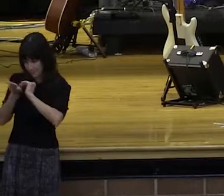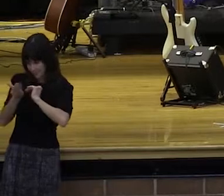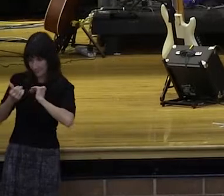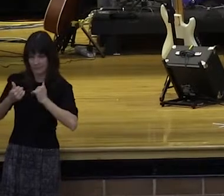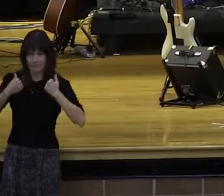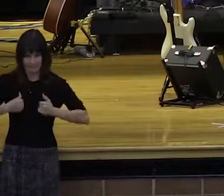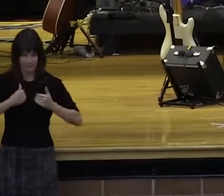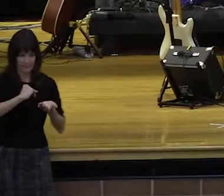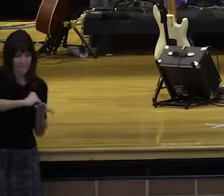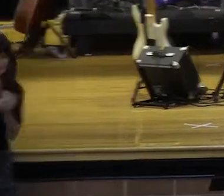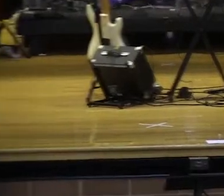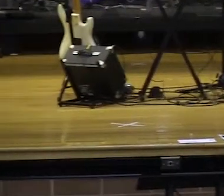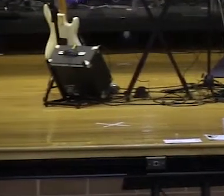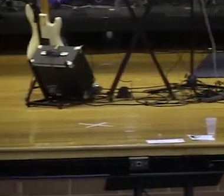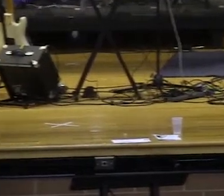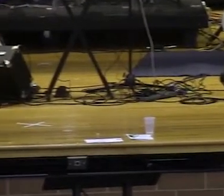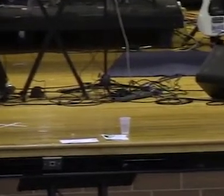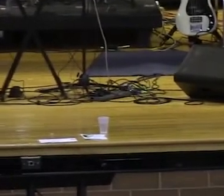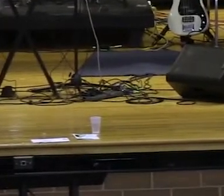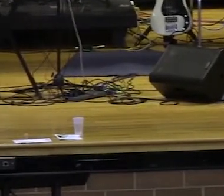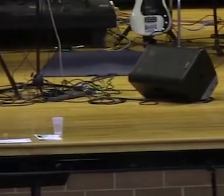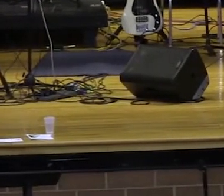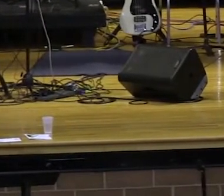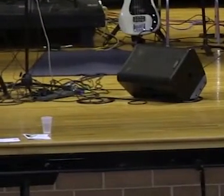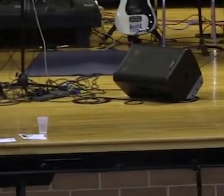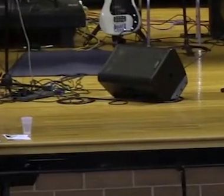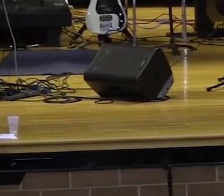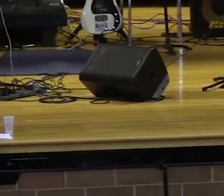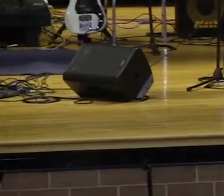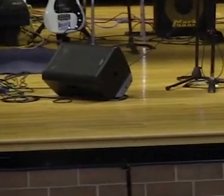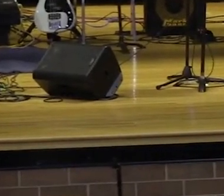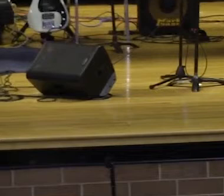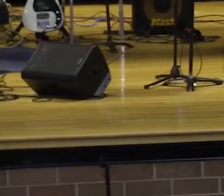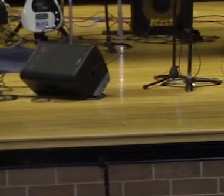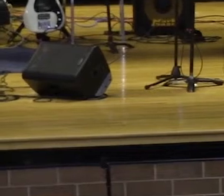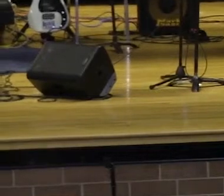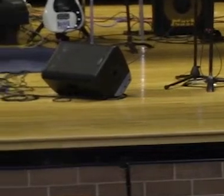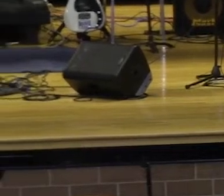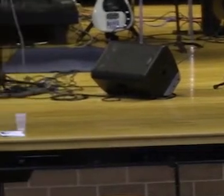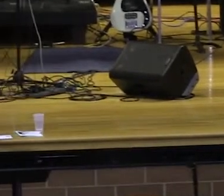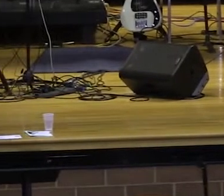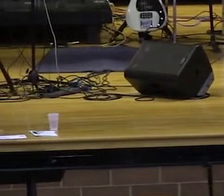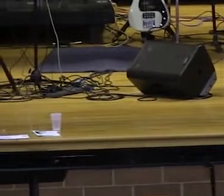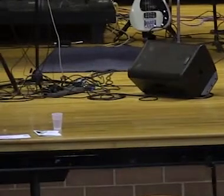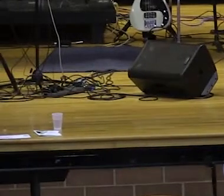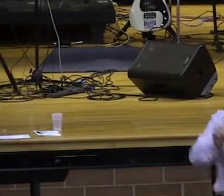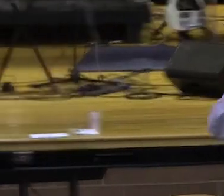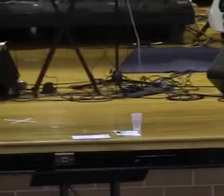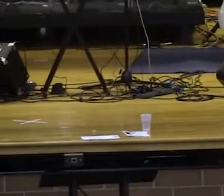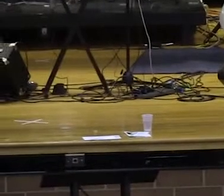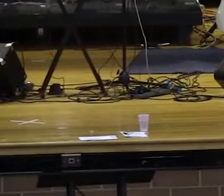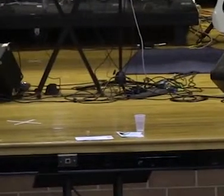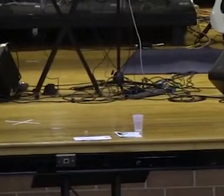How many people even know the love, when you give love, the love that you give is love that comes from God? Well, I want you to know, in your wealth, there's